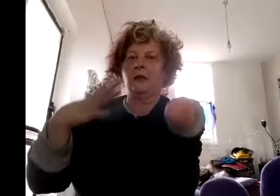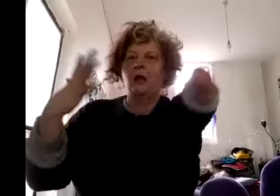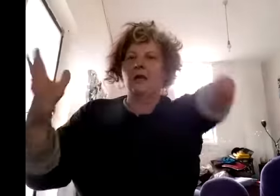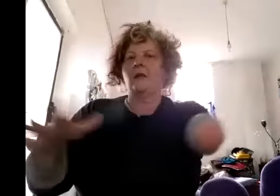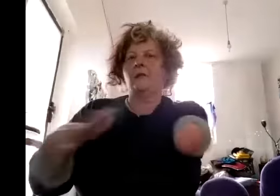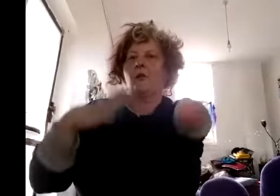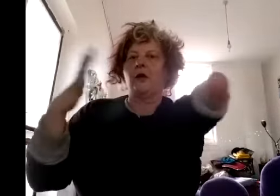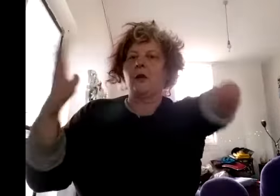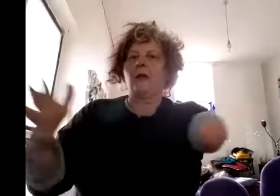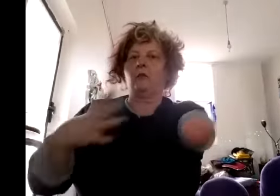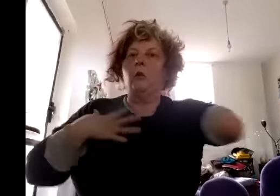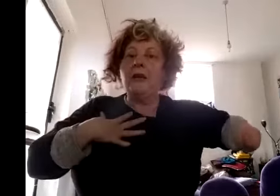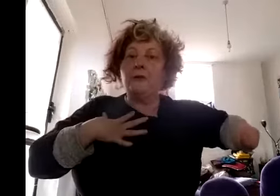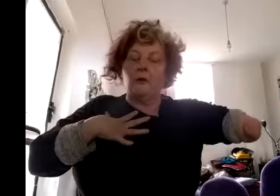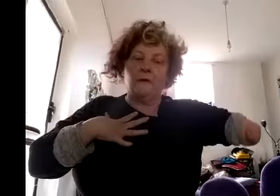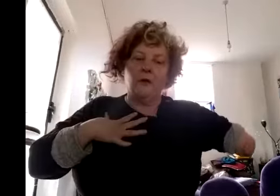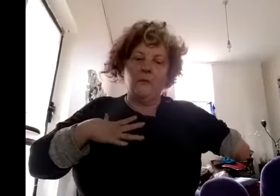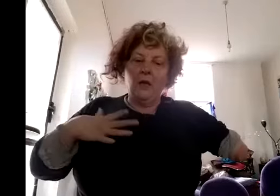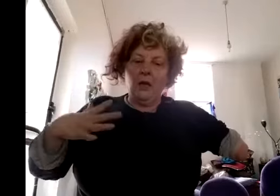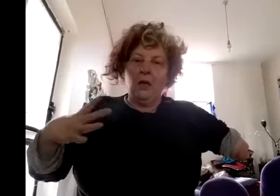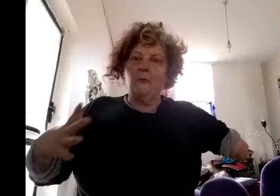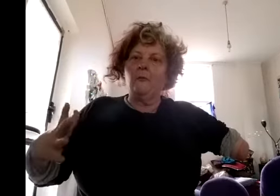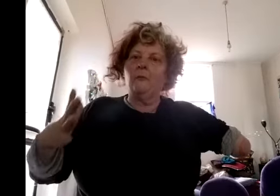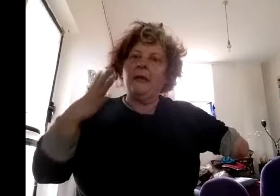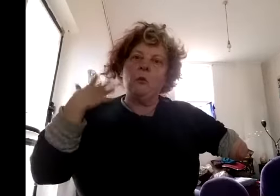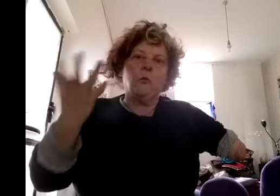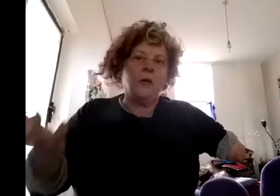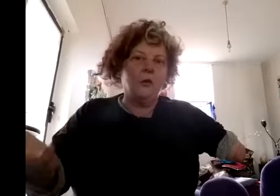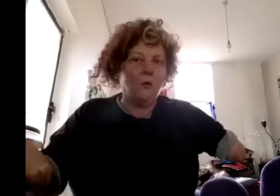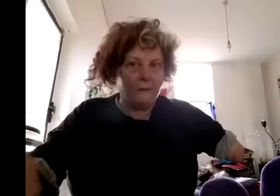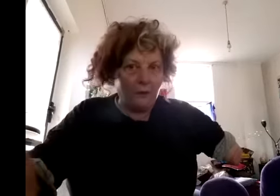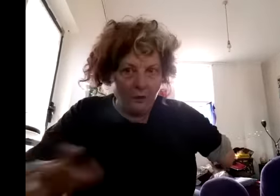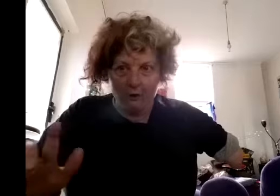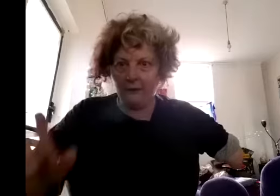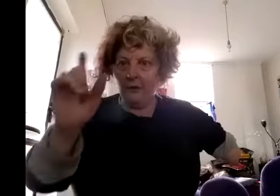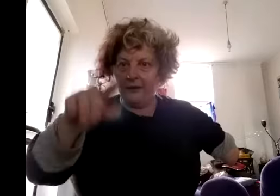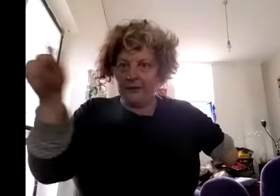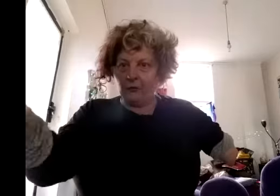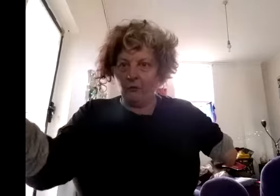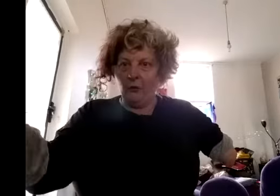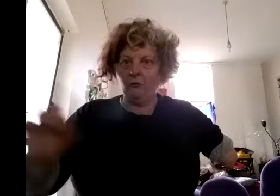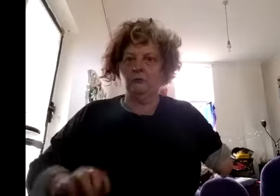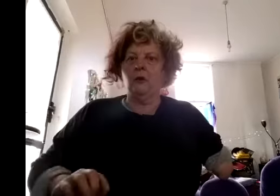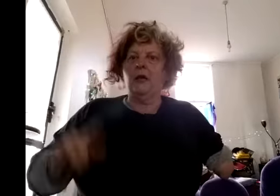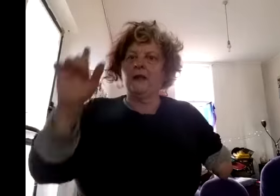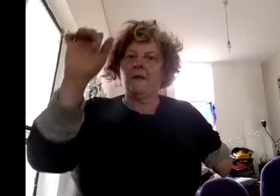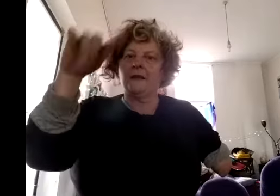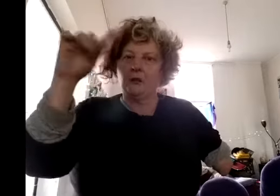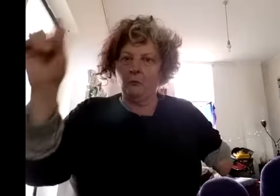and so forth that we draw from um people will have heard of the social model and regard the social model